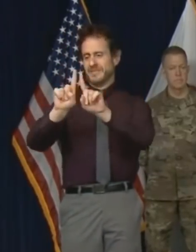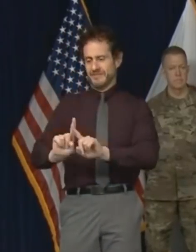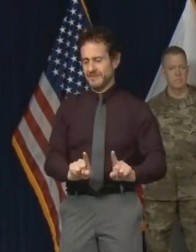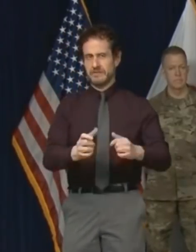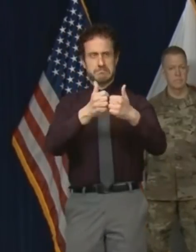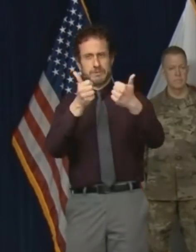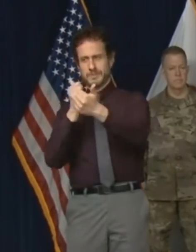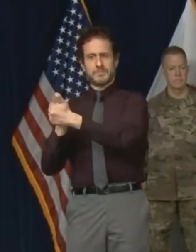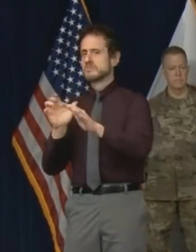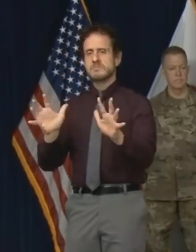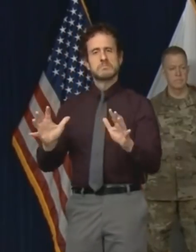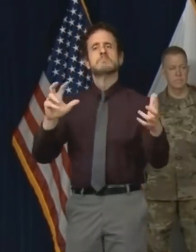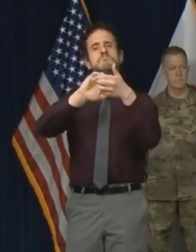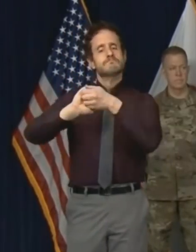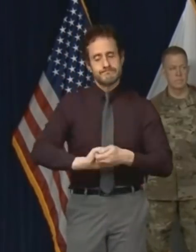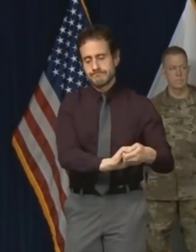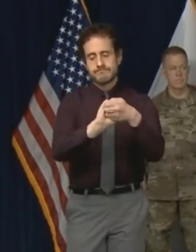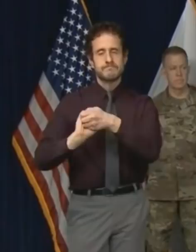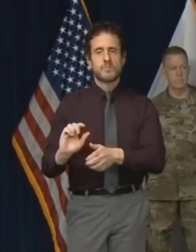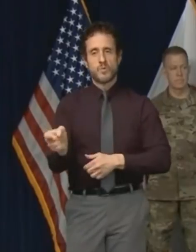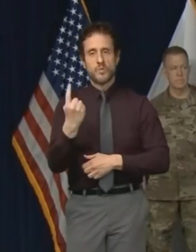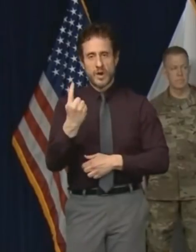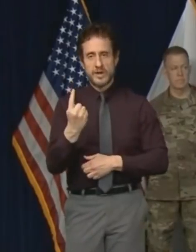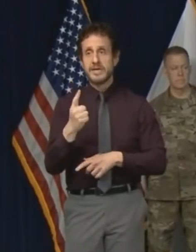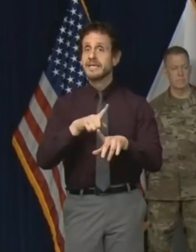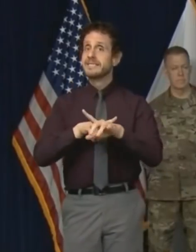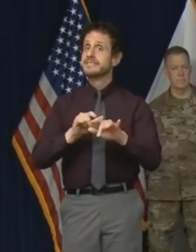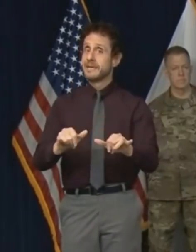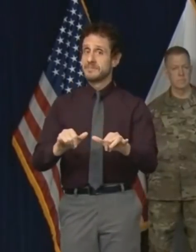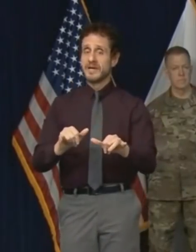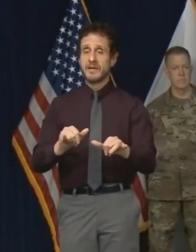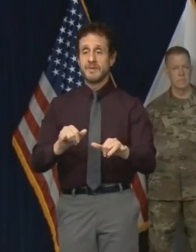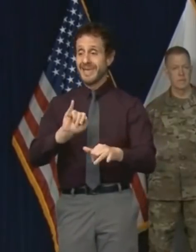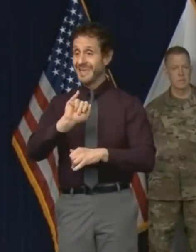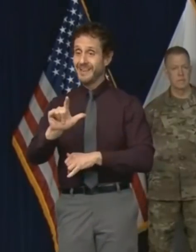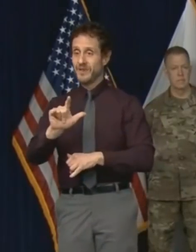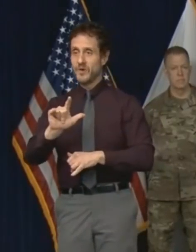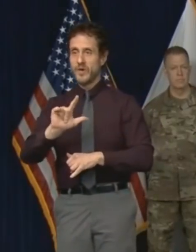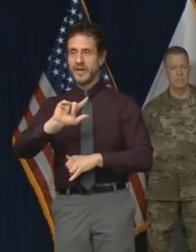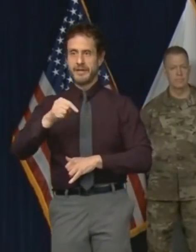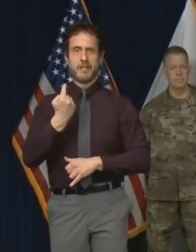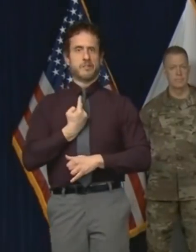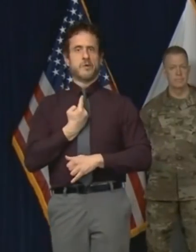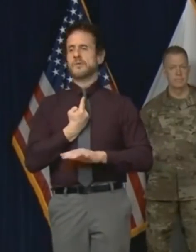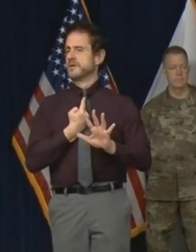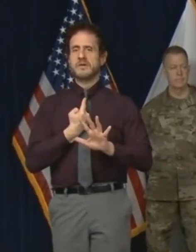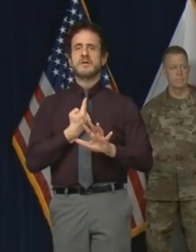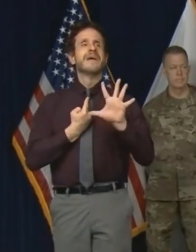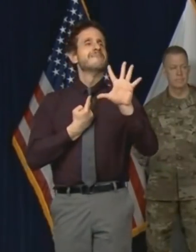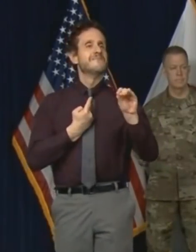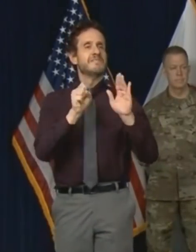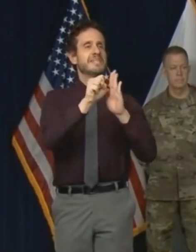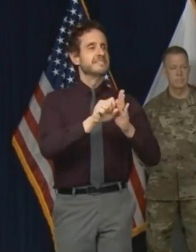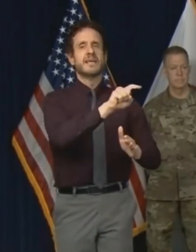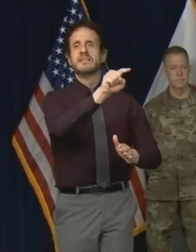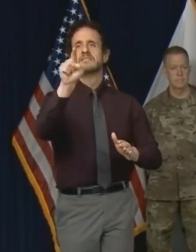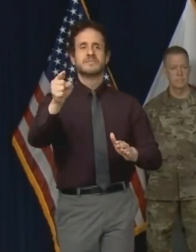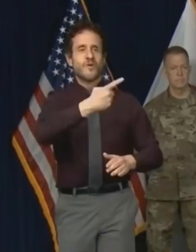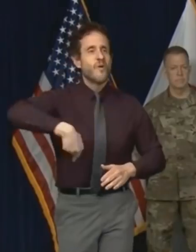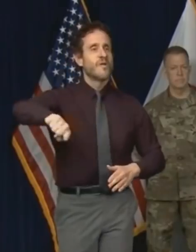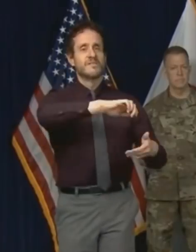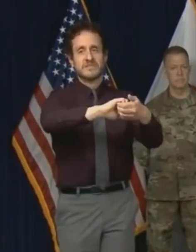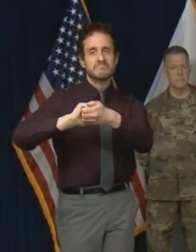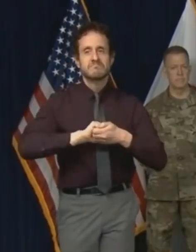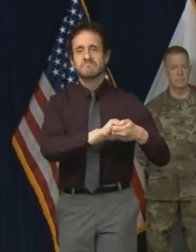true across the country we are one nation and as a nation made up of the 50 states we are facing